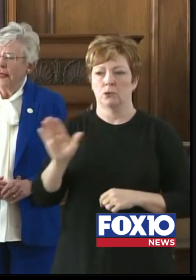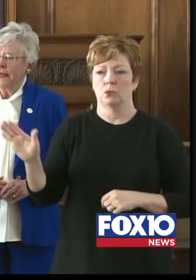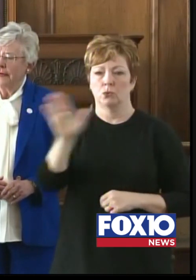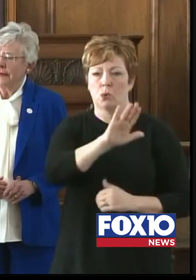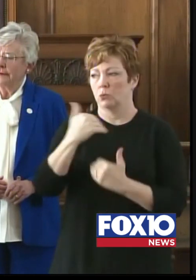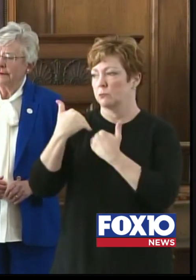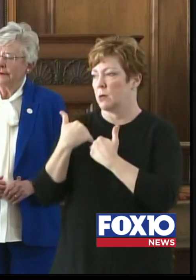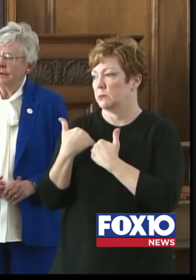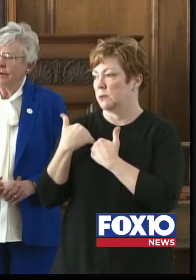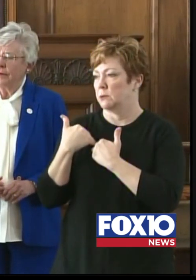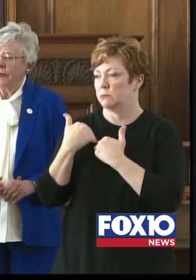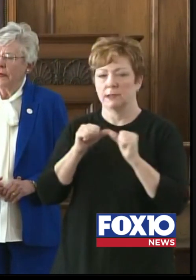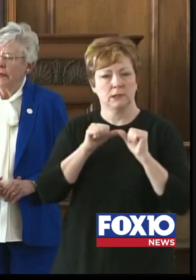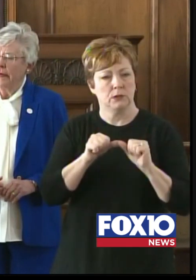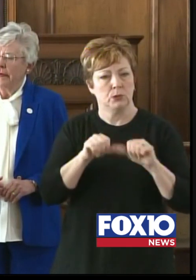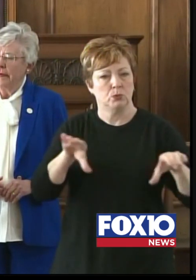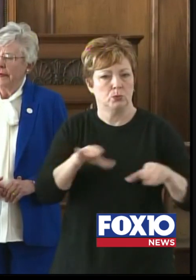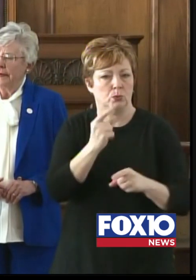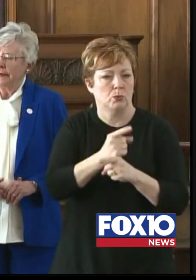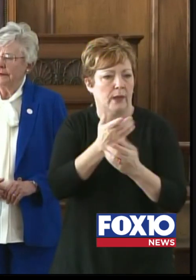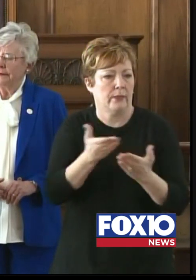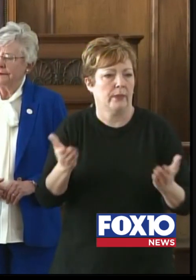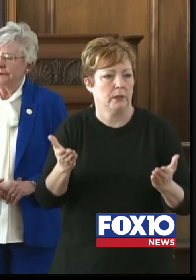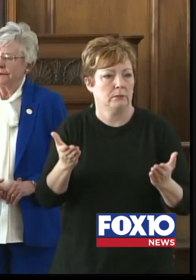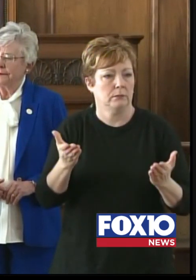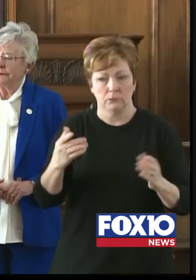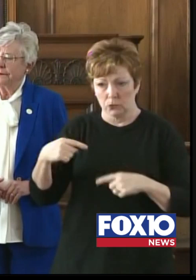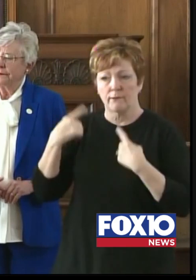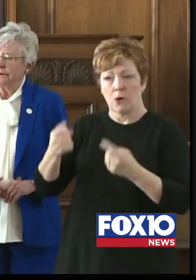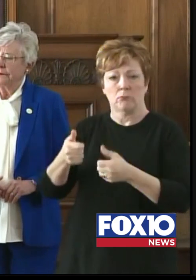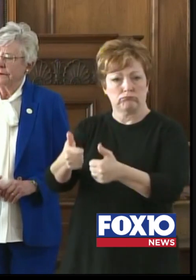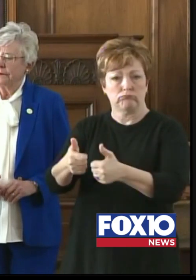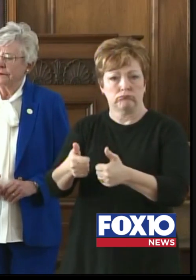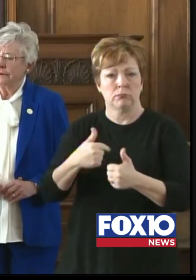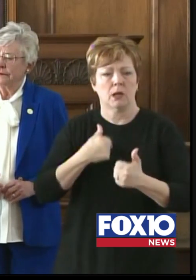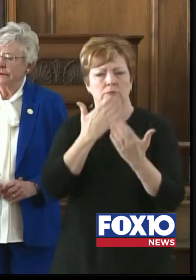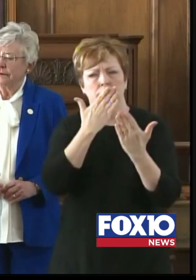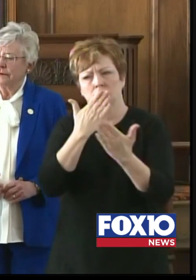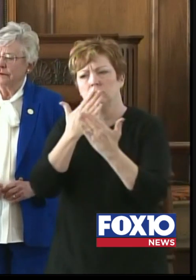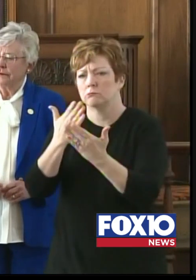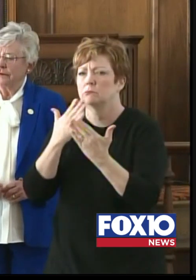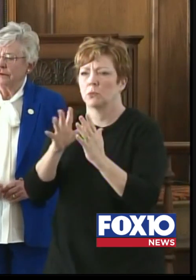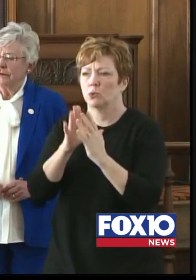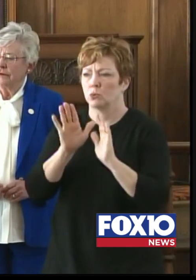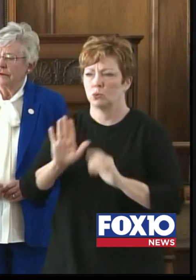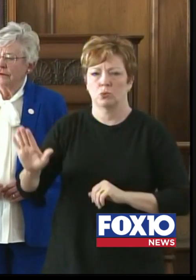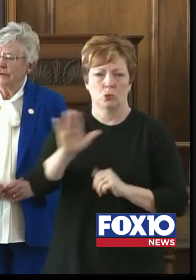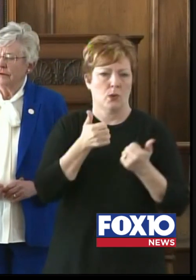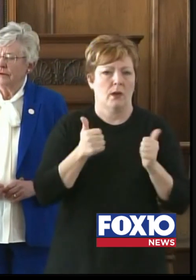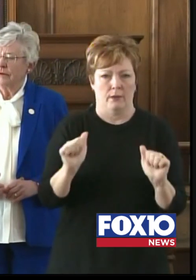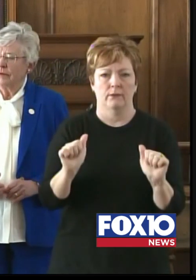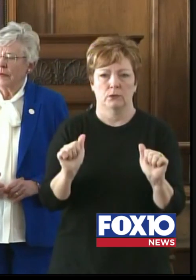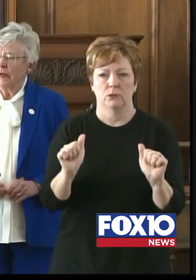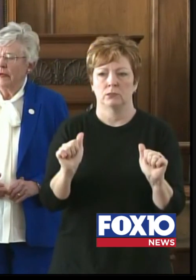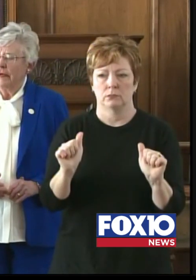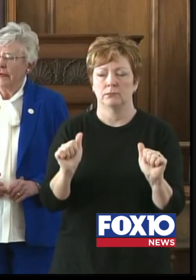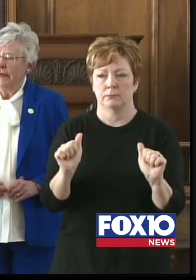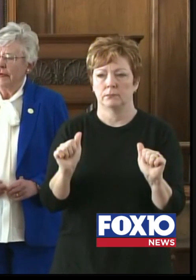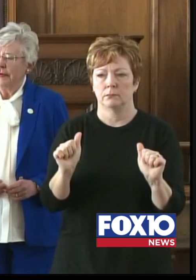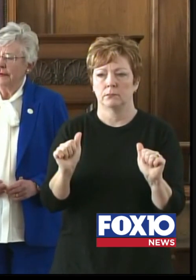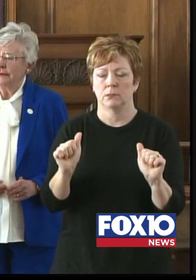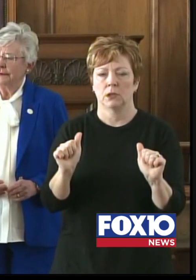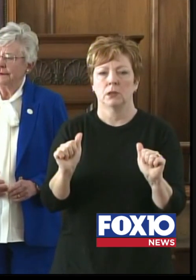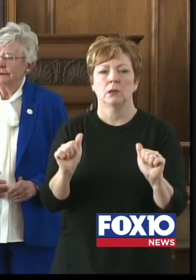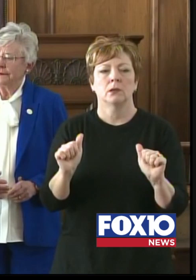keep doing the right thing as they have been doing so far. I have appreciated so much the efforts that I've seen from people. So many